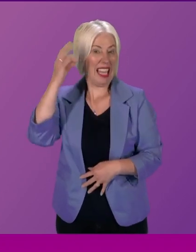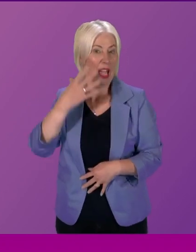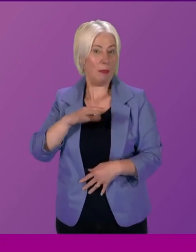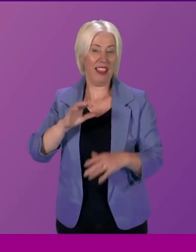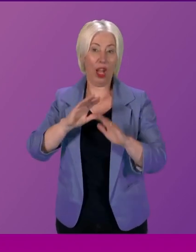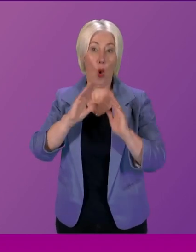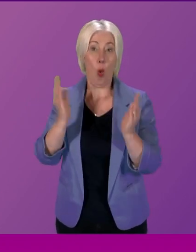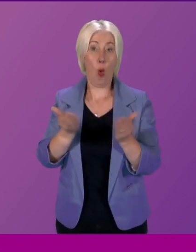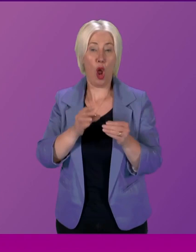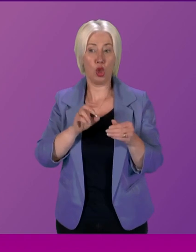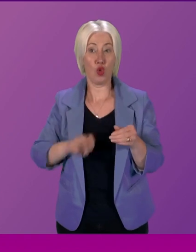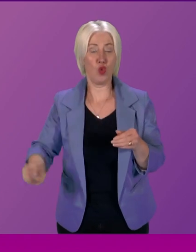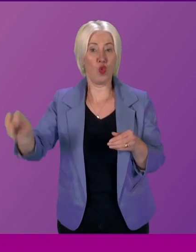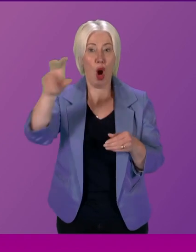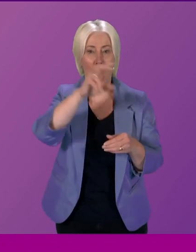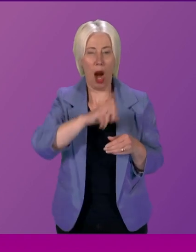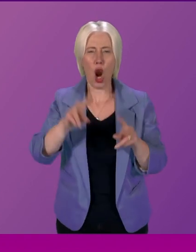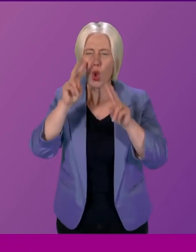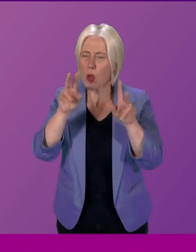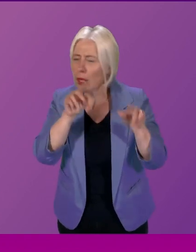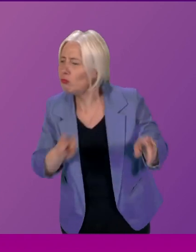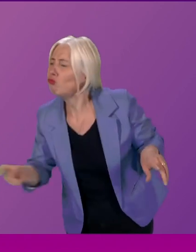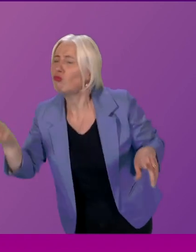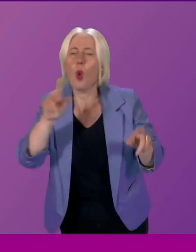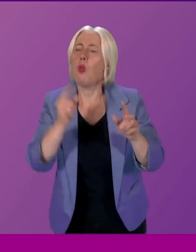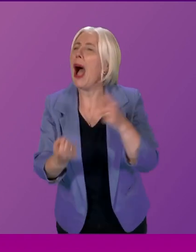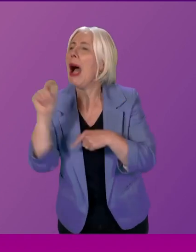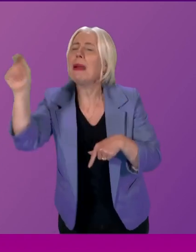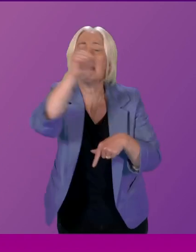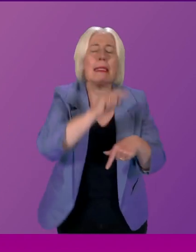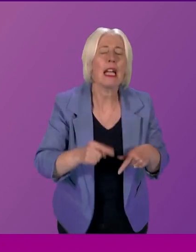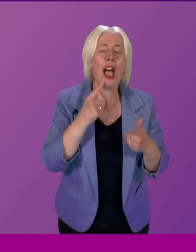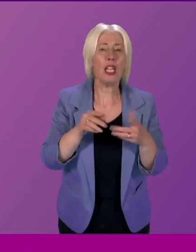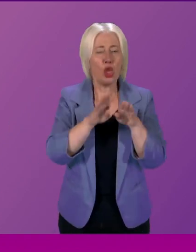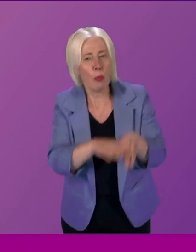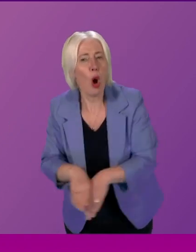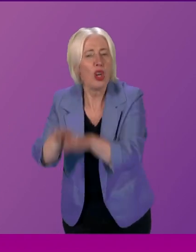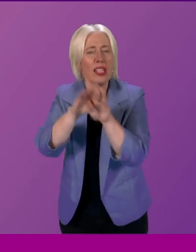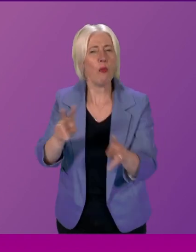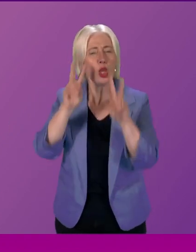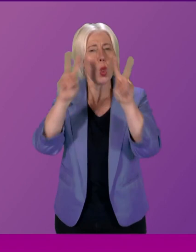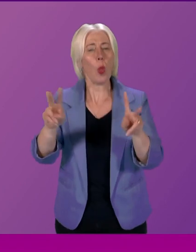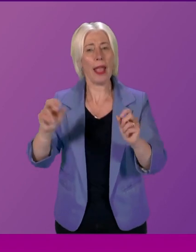establish what the practice of deliberate democracy was in Paris, Belgium and Dublin.